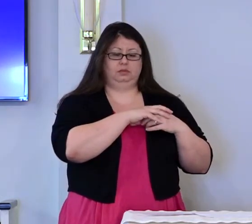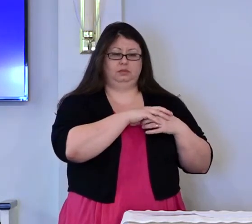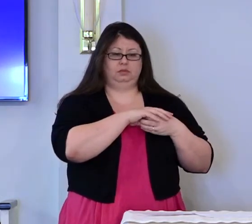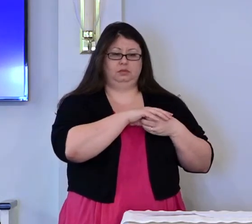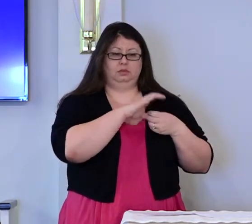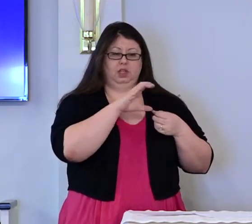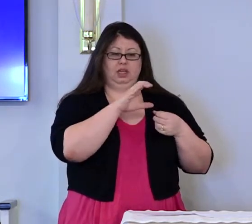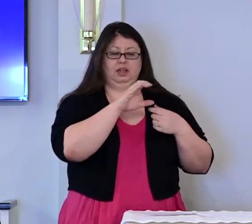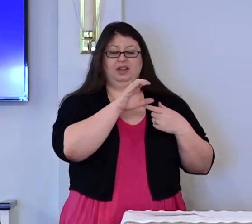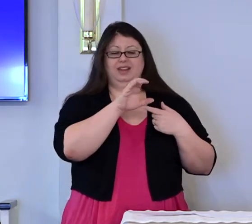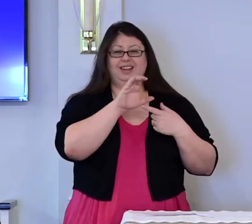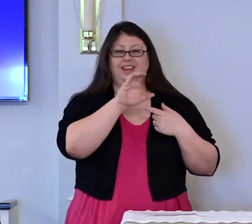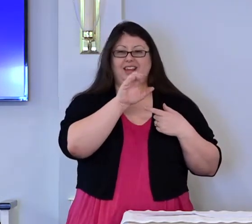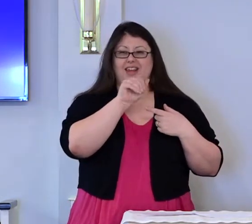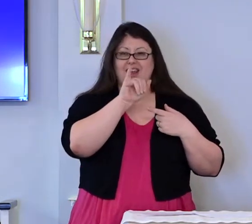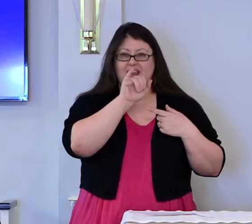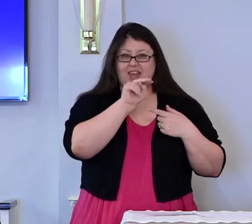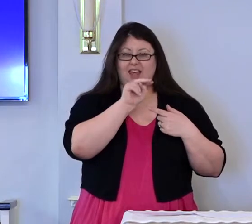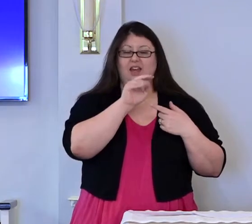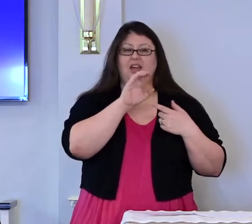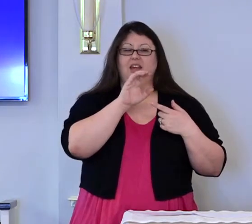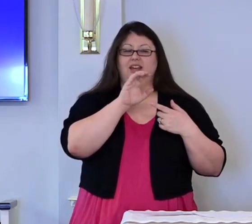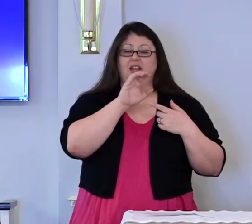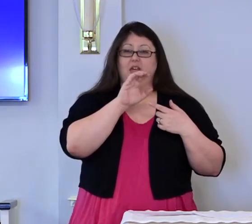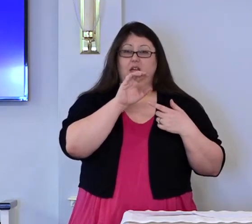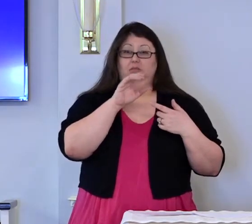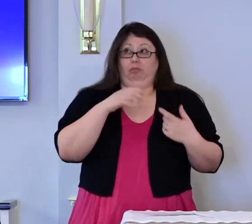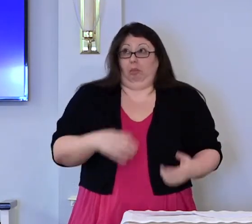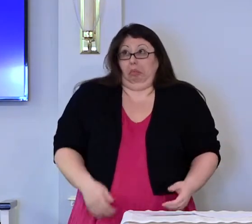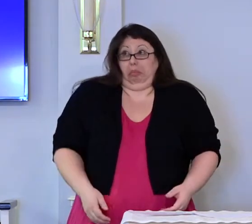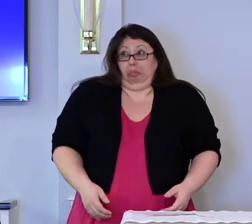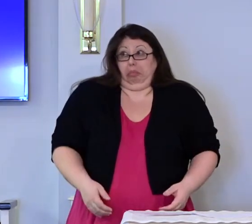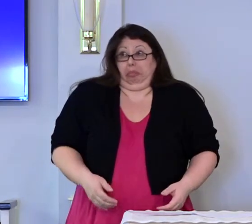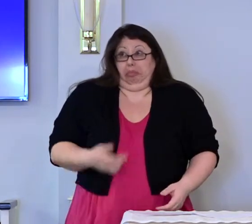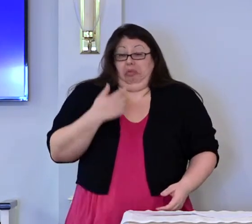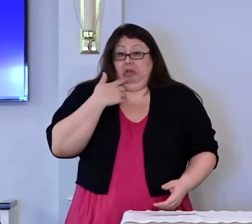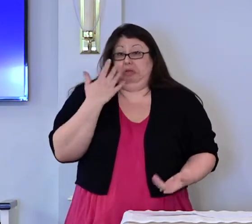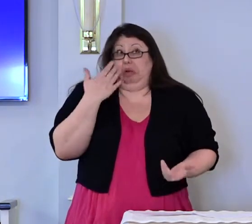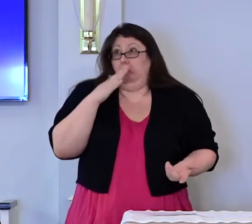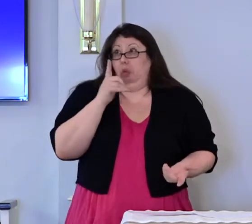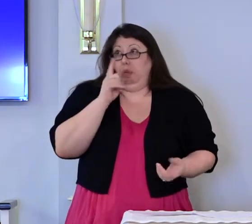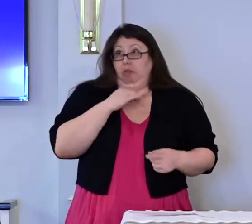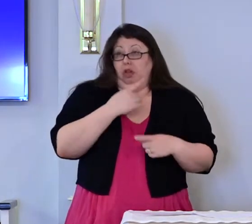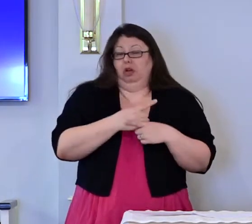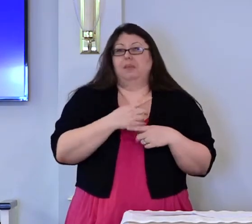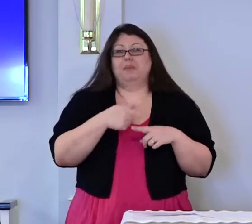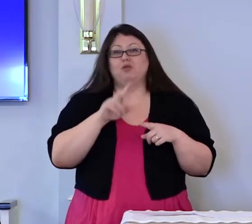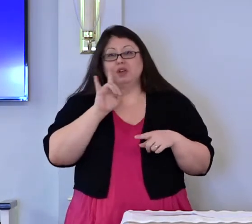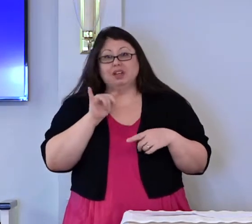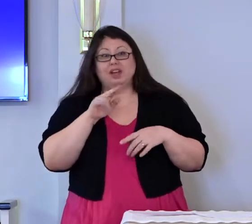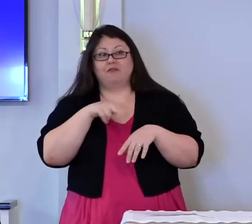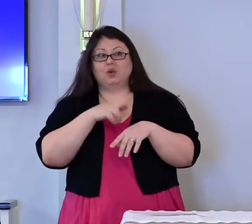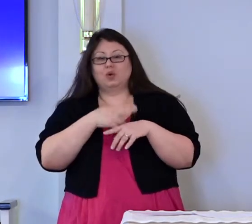And Cain replies, I don't know. Of course he knows.